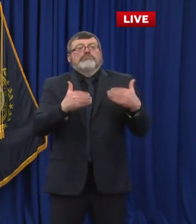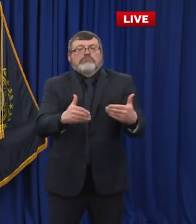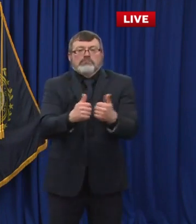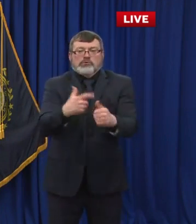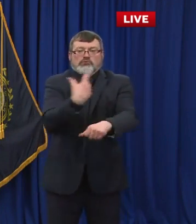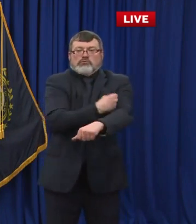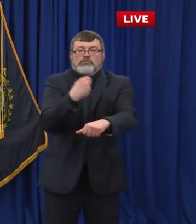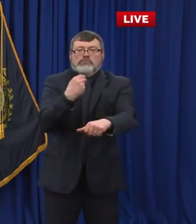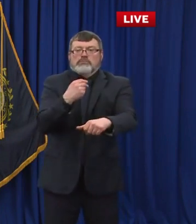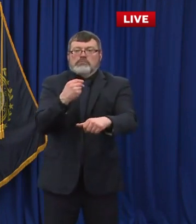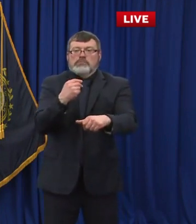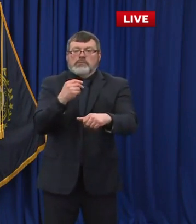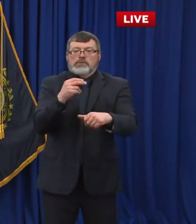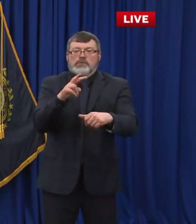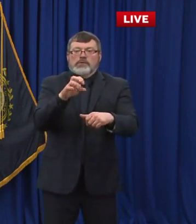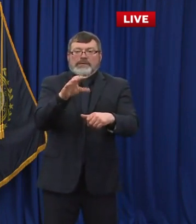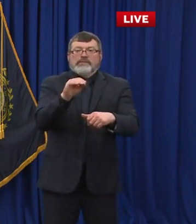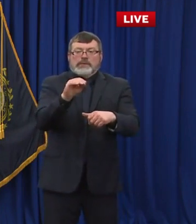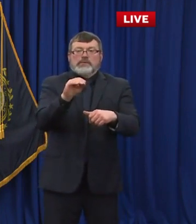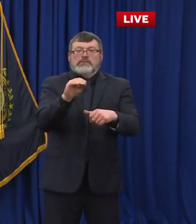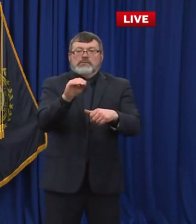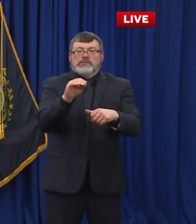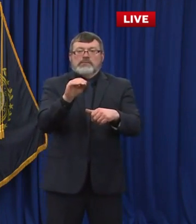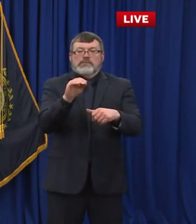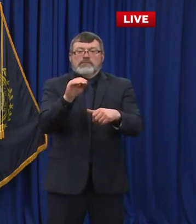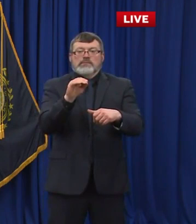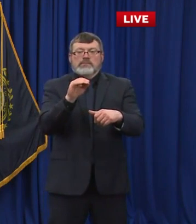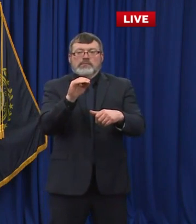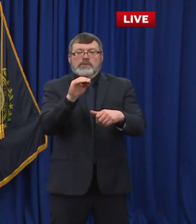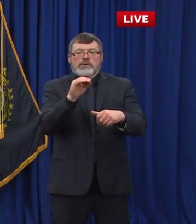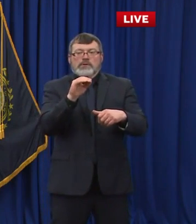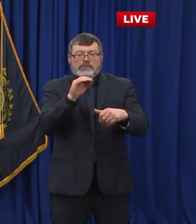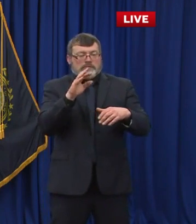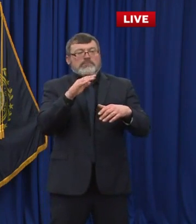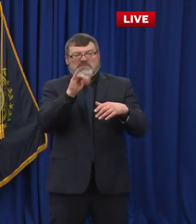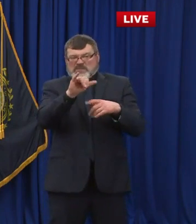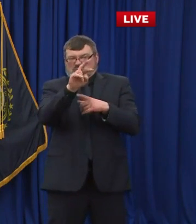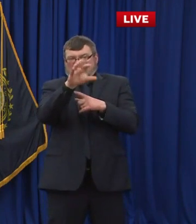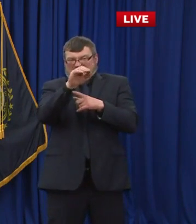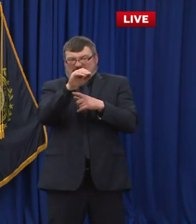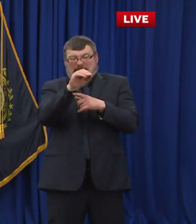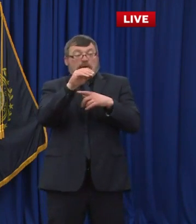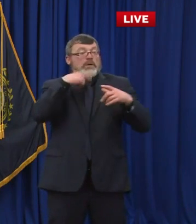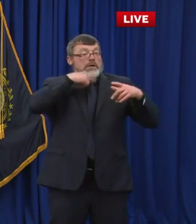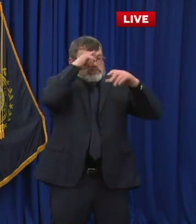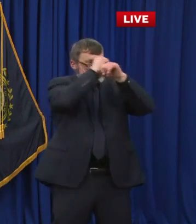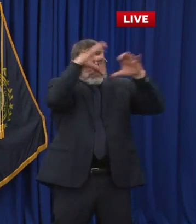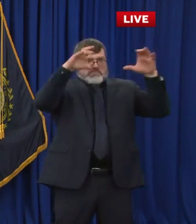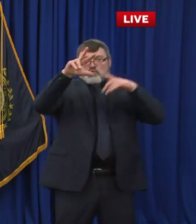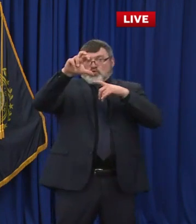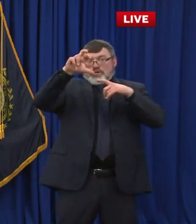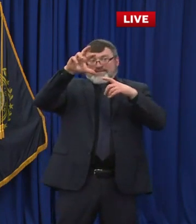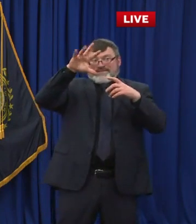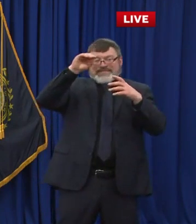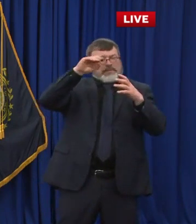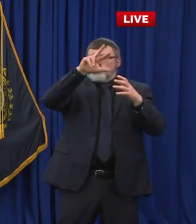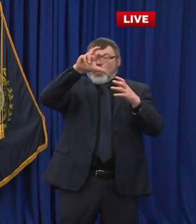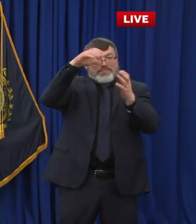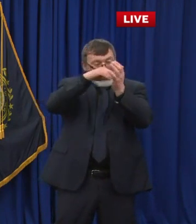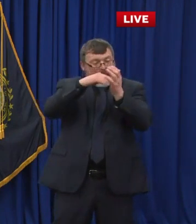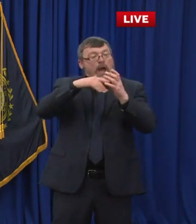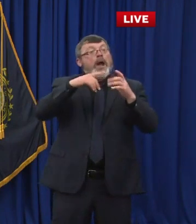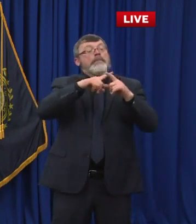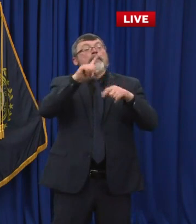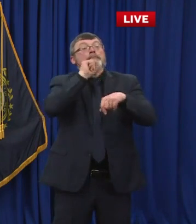immunity. It can't just be, you know, just get herd immunity in in the 65 years and old and up and call it a day because they interact with the community. Herd immunity